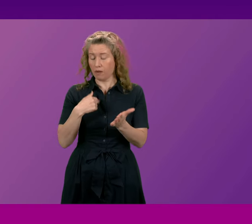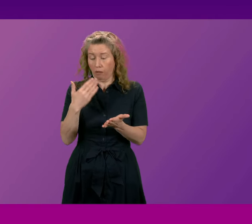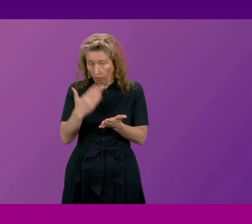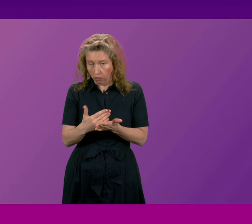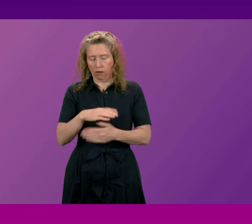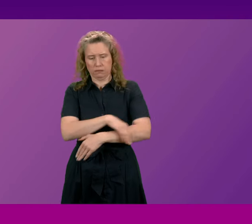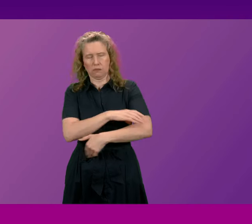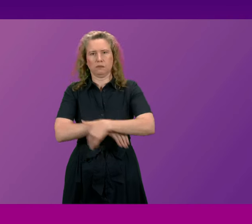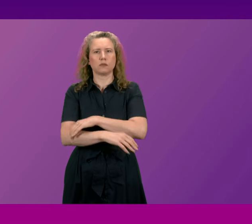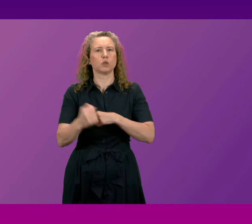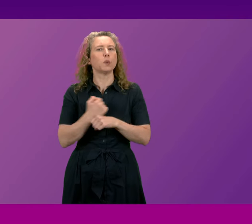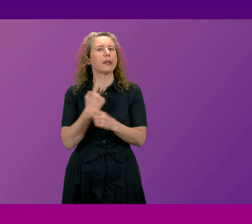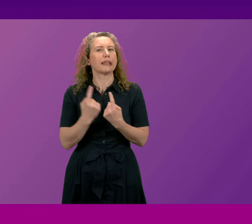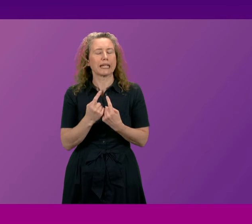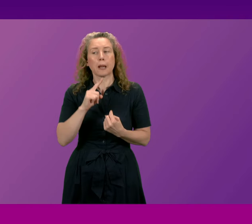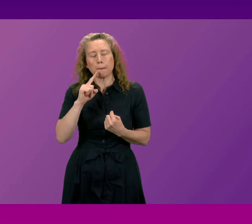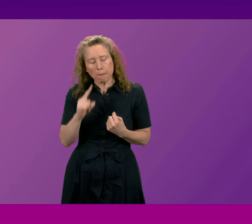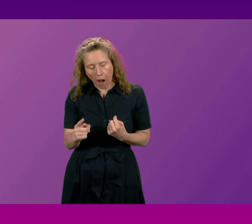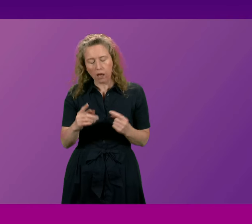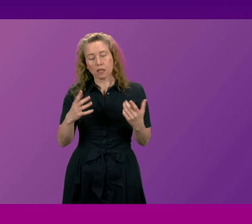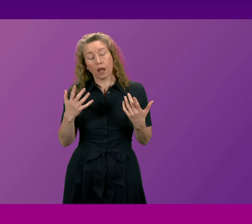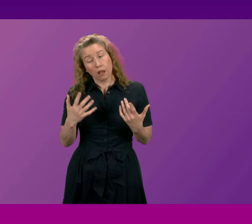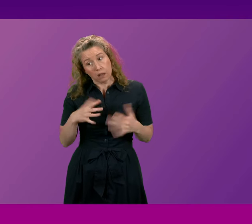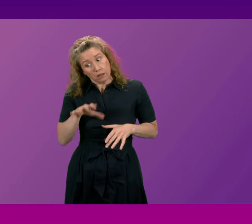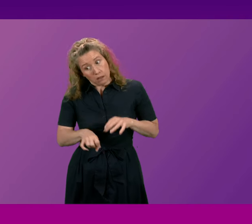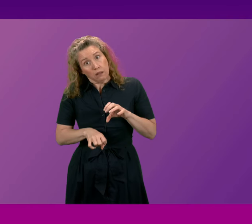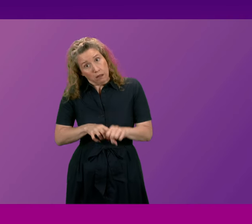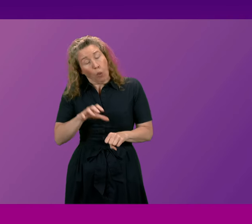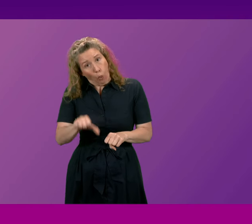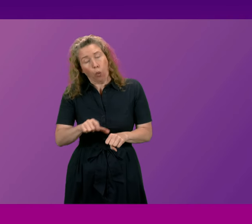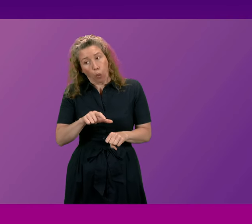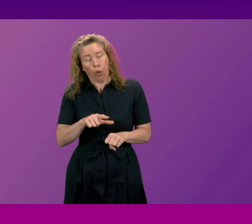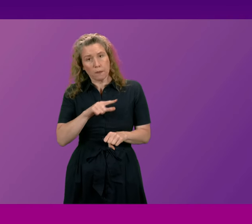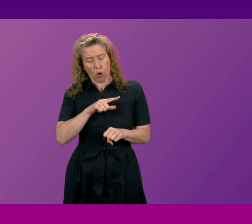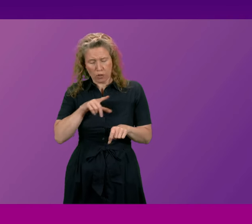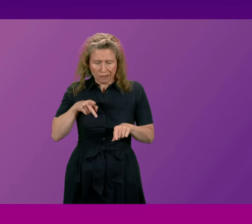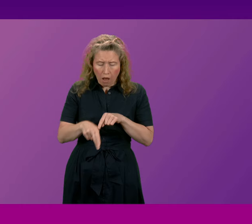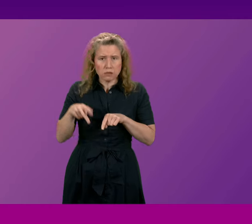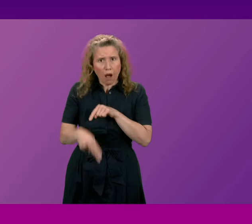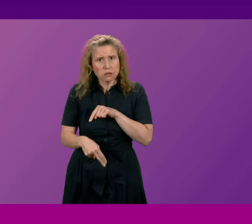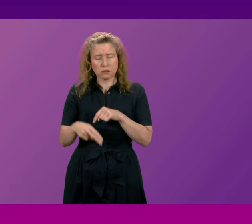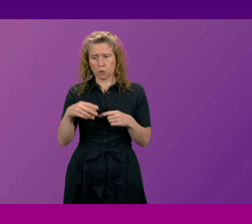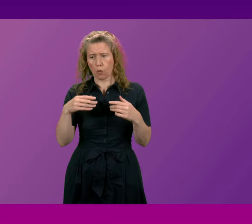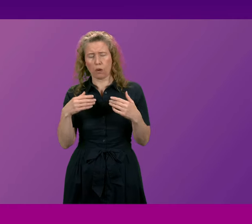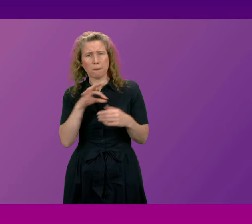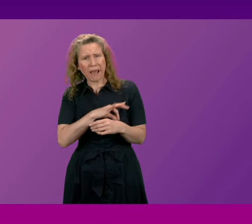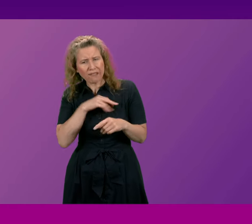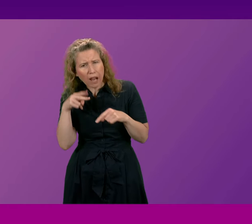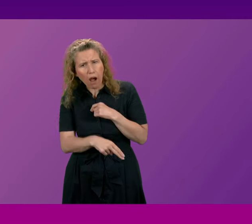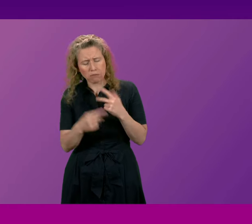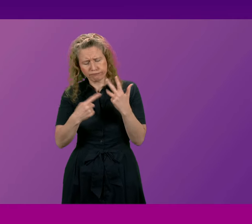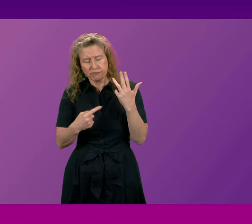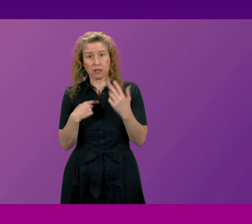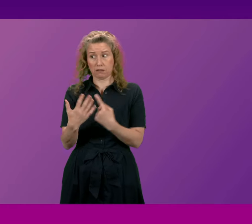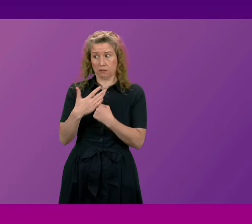are taking action, but we are having to swim against a tide of austerity and welfare cuts inflicted upon us by